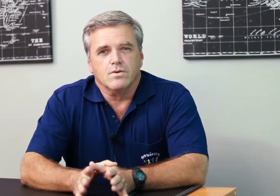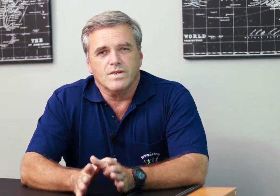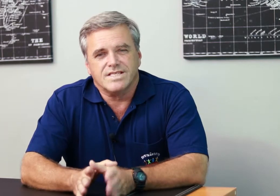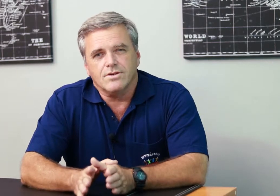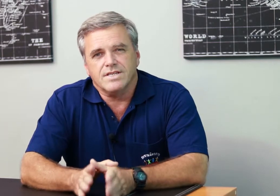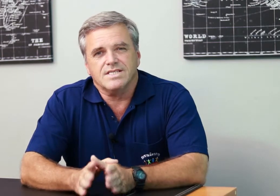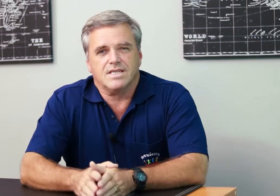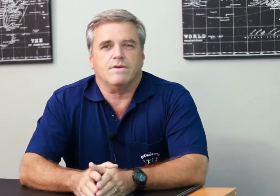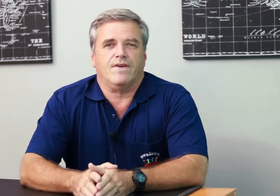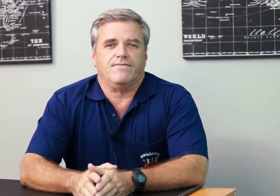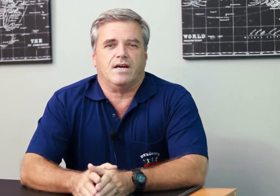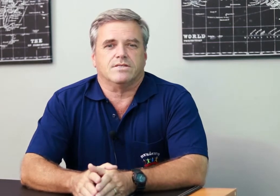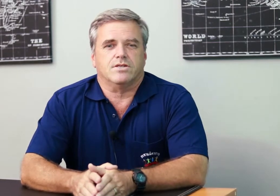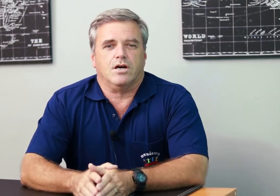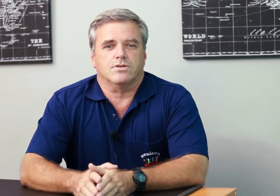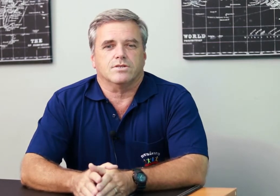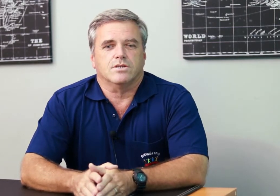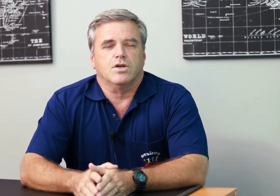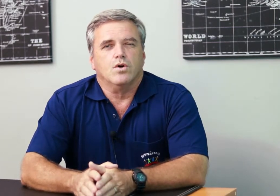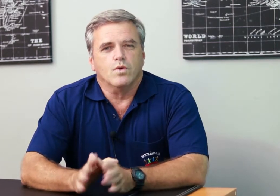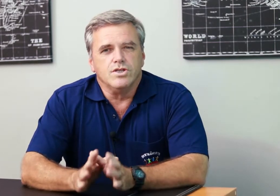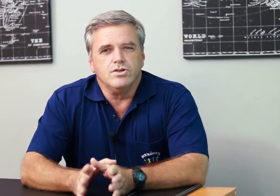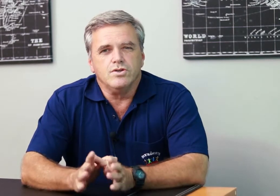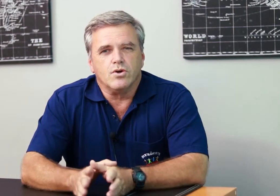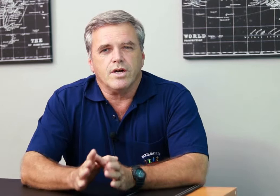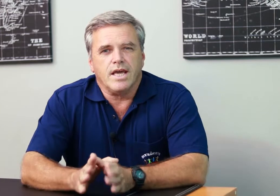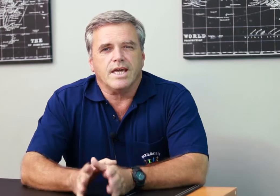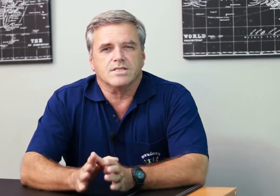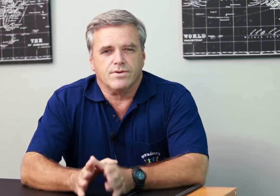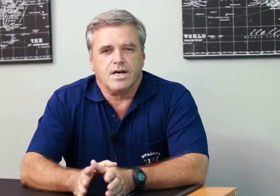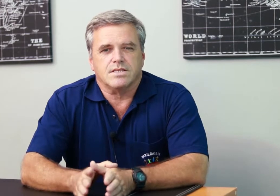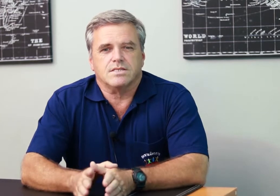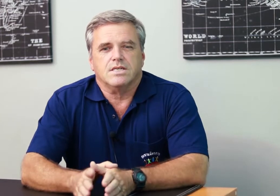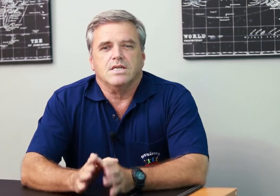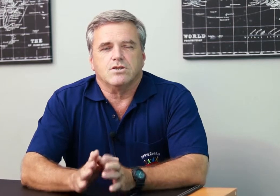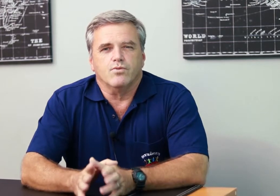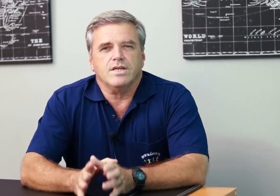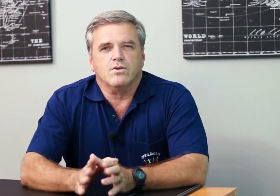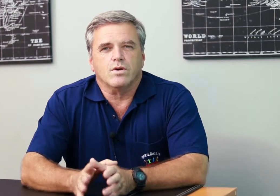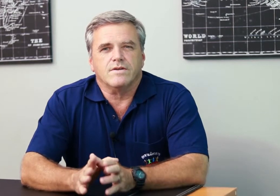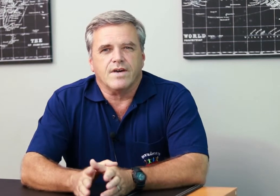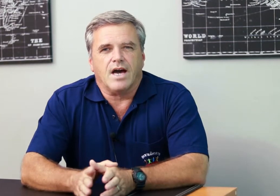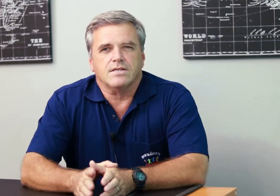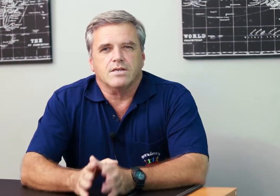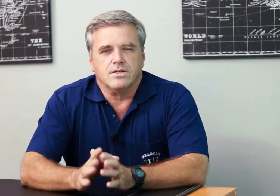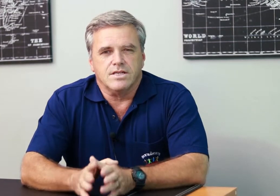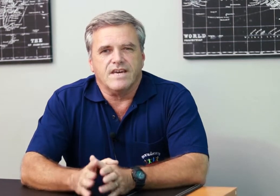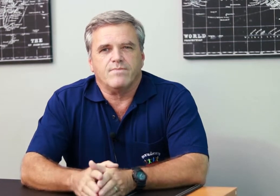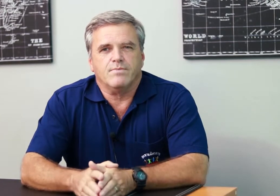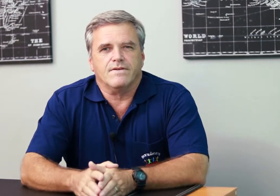we still need $75,000. Will you join hands with us to bring the Word of God to the deaf people